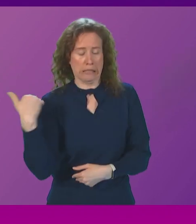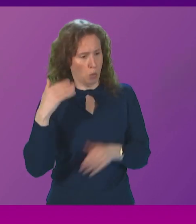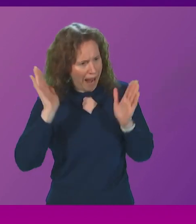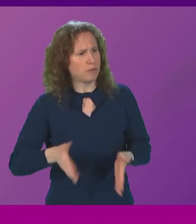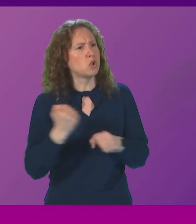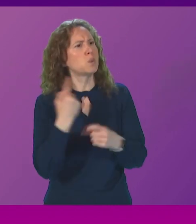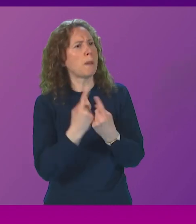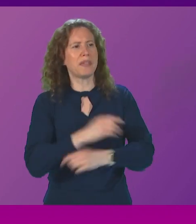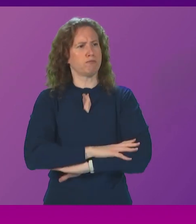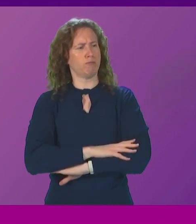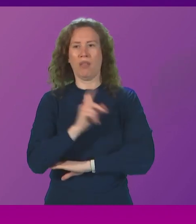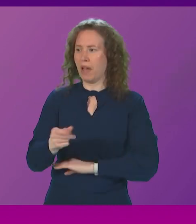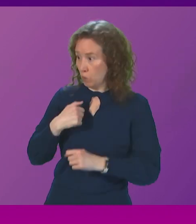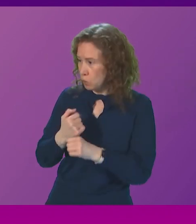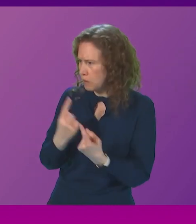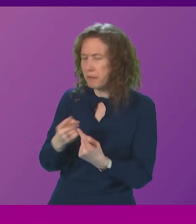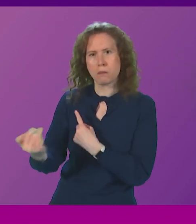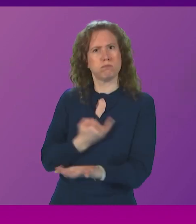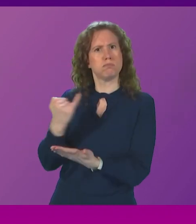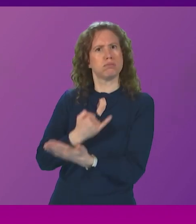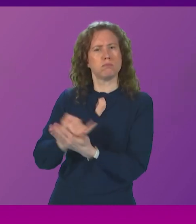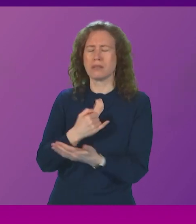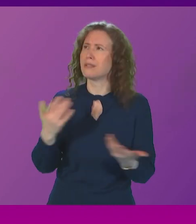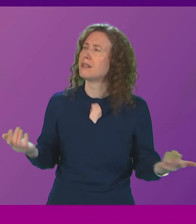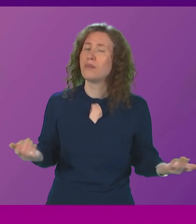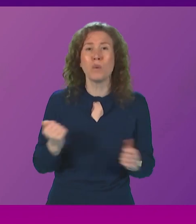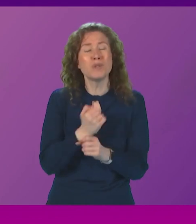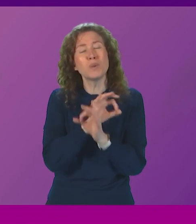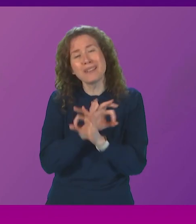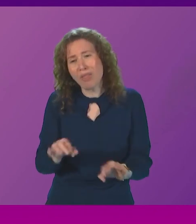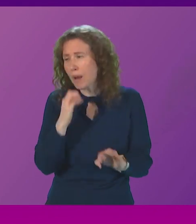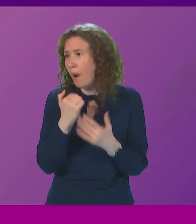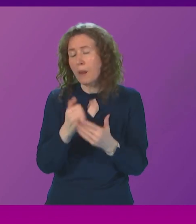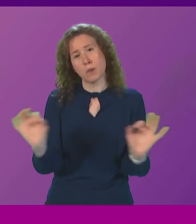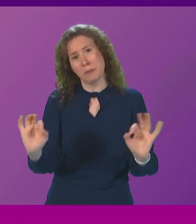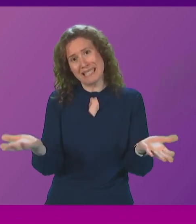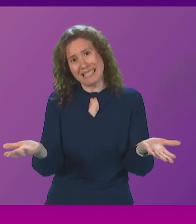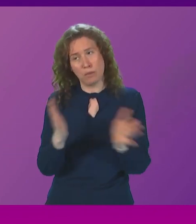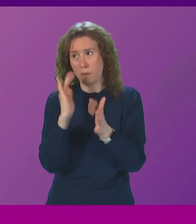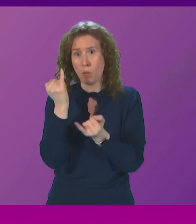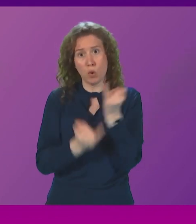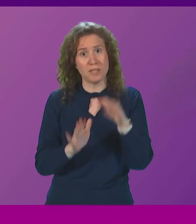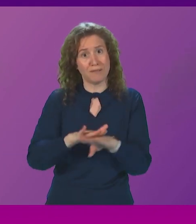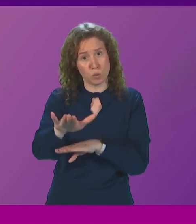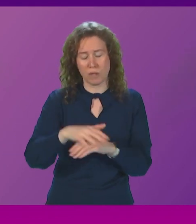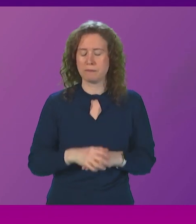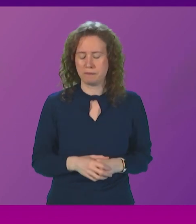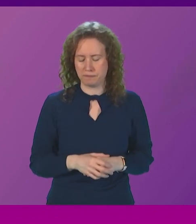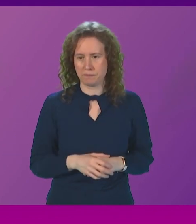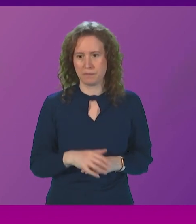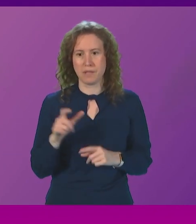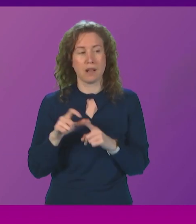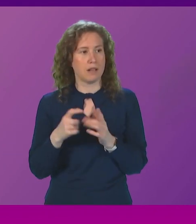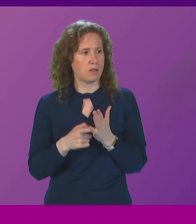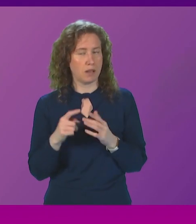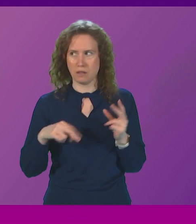That's not going to help our climate and it certainly isn't going to help our fishing industry or our marine environment in the future. Douglas Ross. Well, the first... Oh,